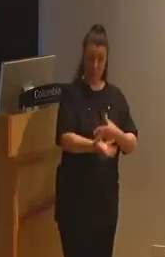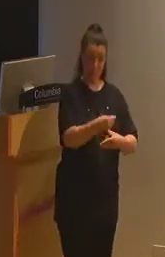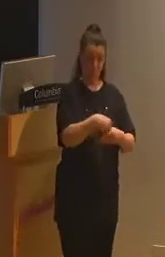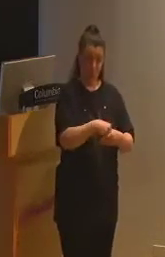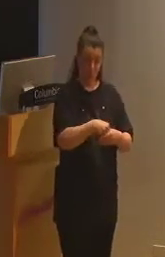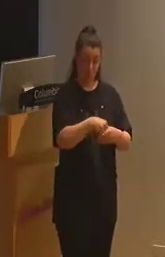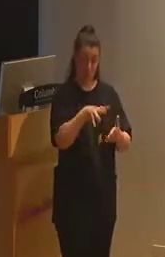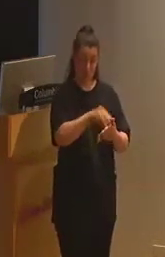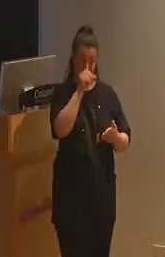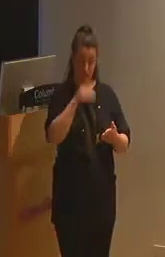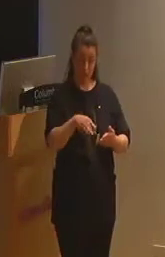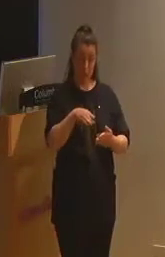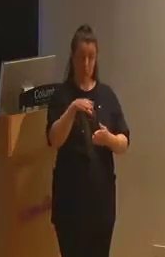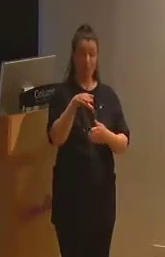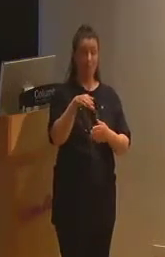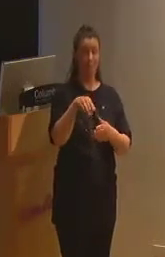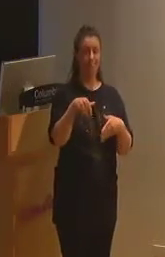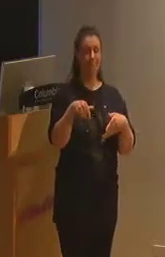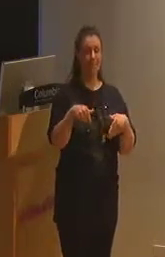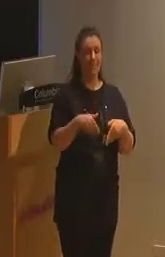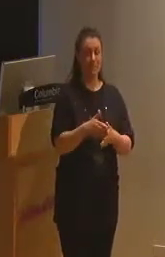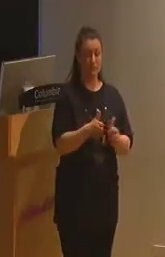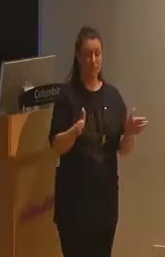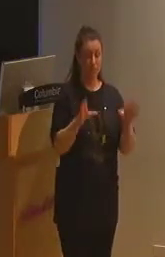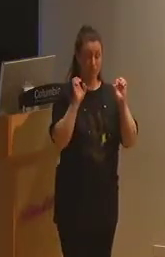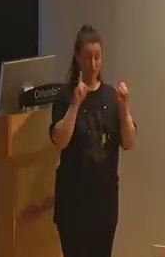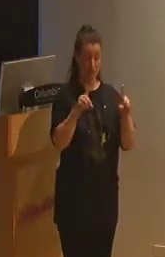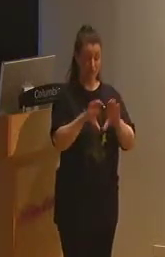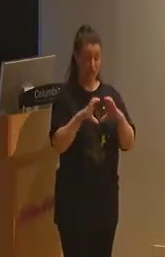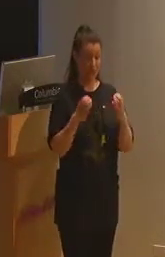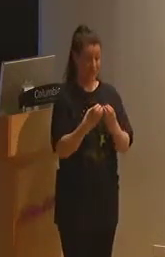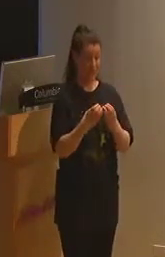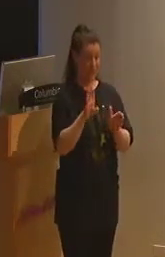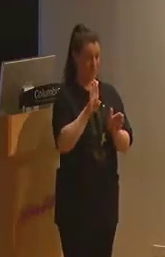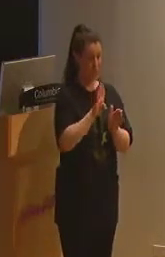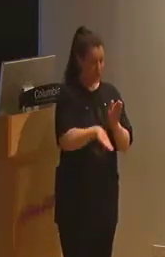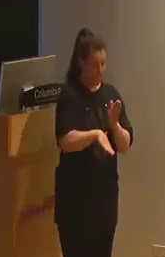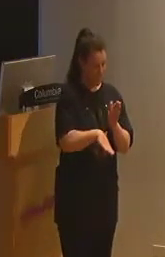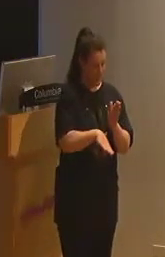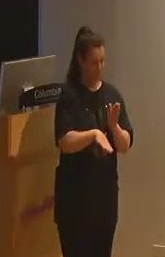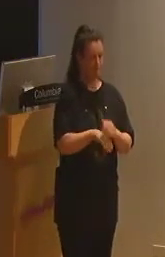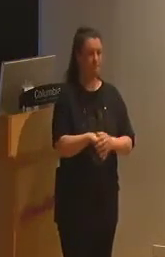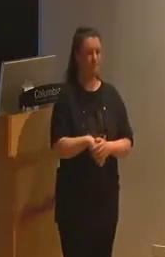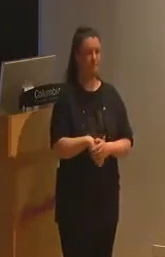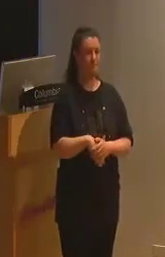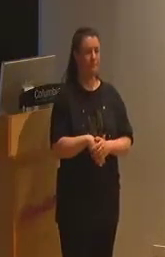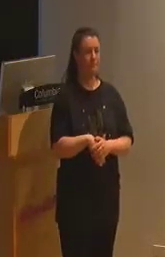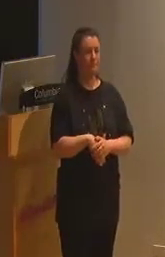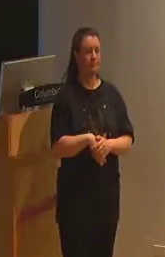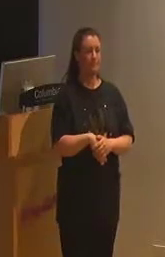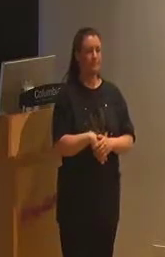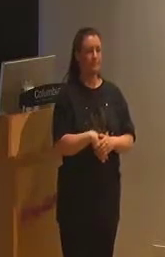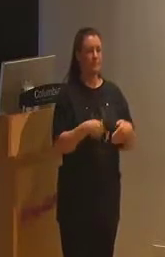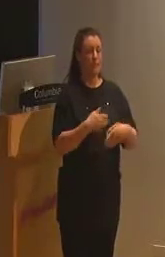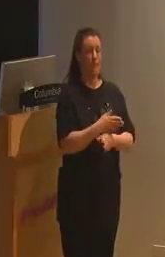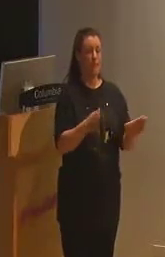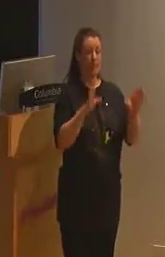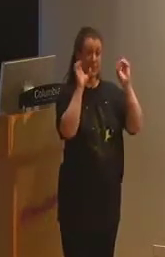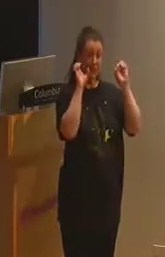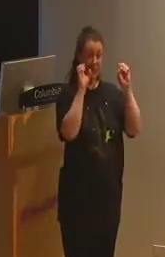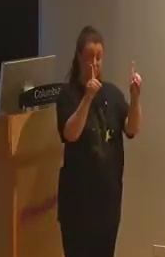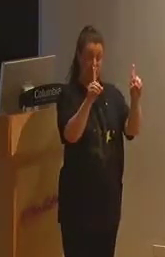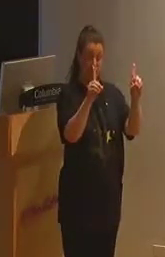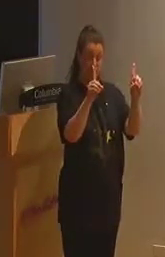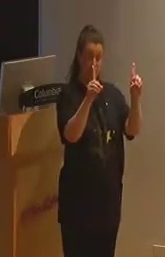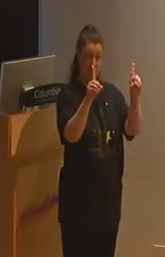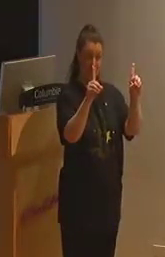disability in the general education classroom is relatively inexpensive. The state of the